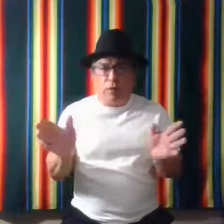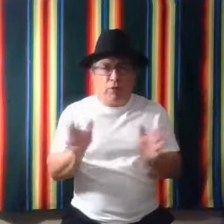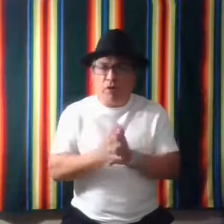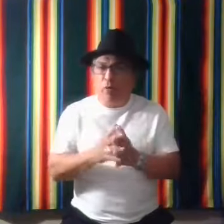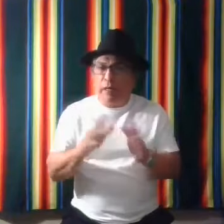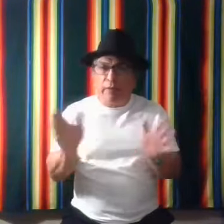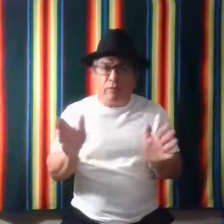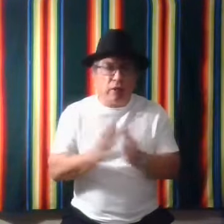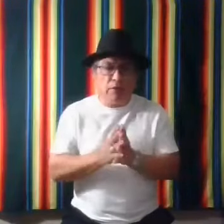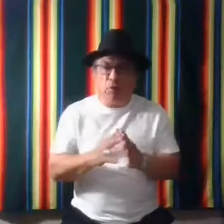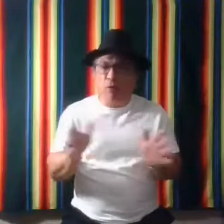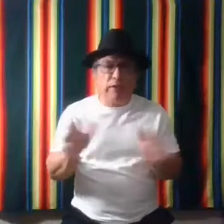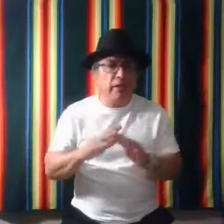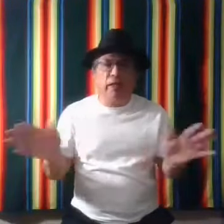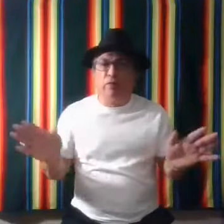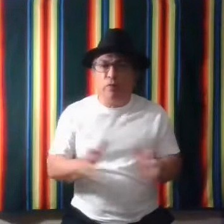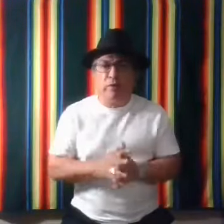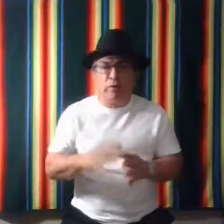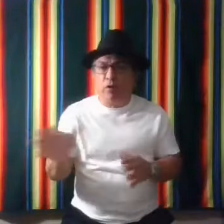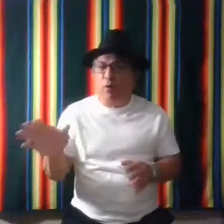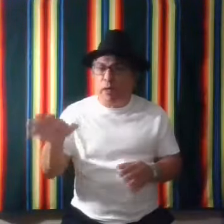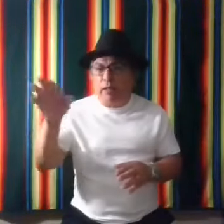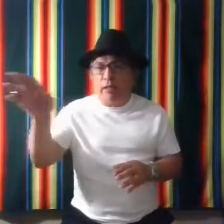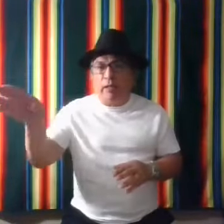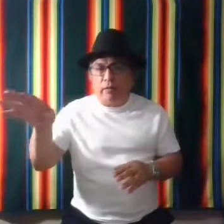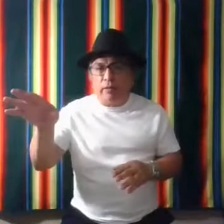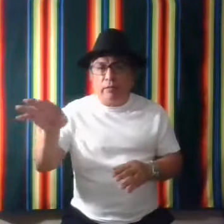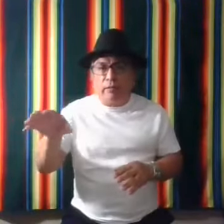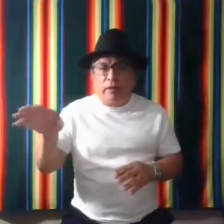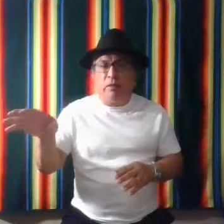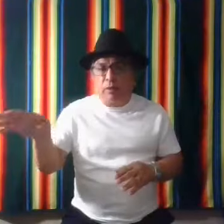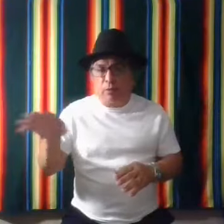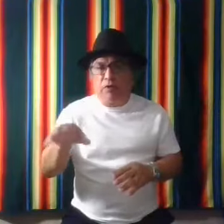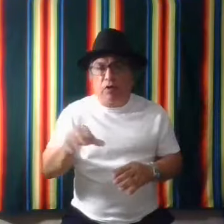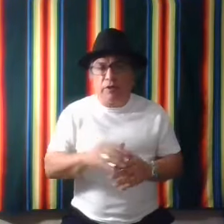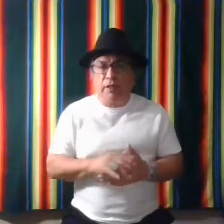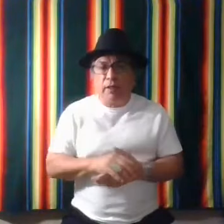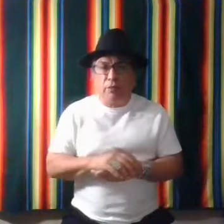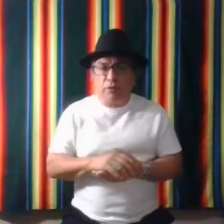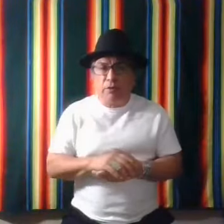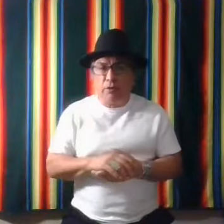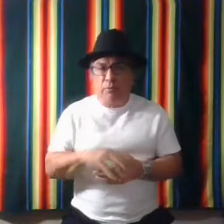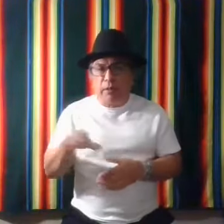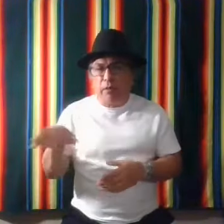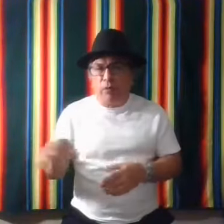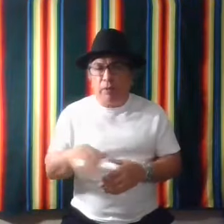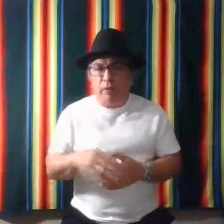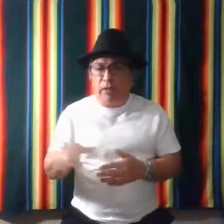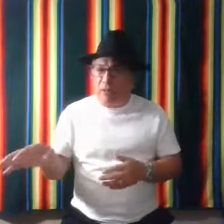years ago, back in when I was a little boy, seen it everywhere, everywhere I went. And then people was talking sign language, men, women, even